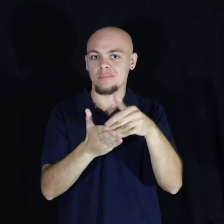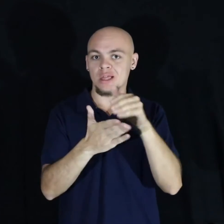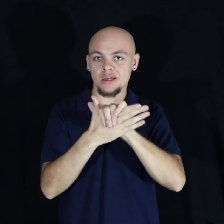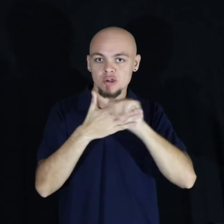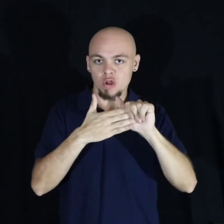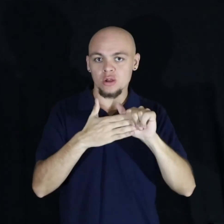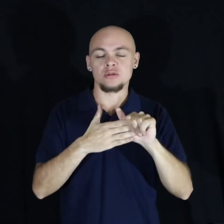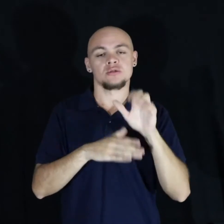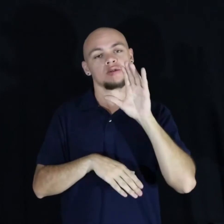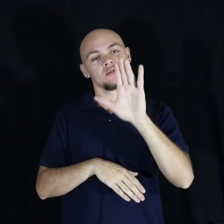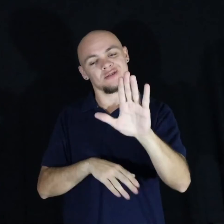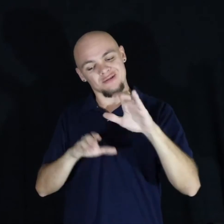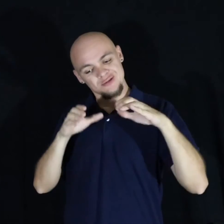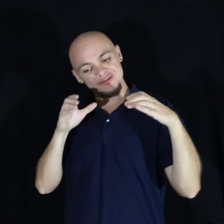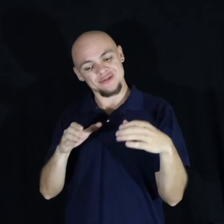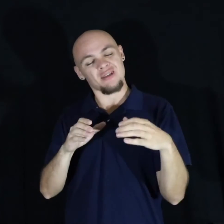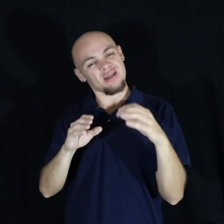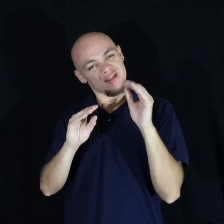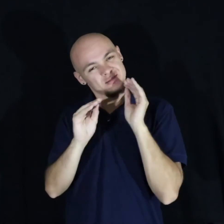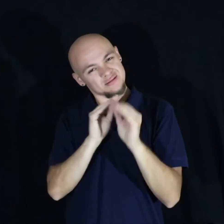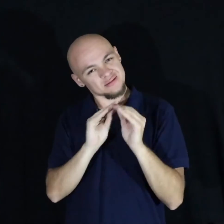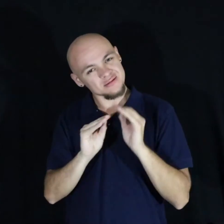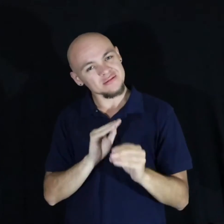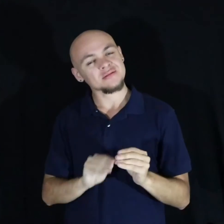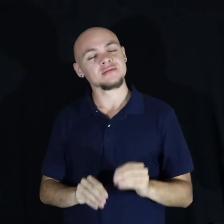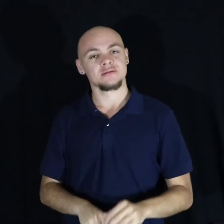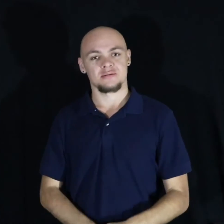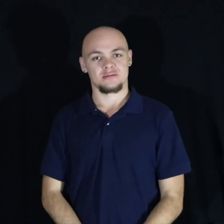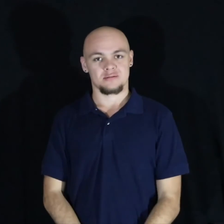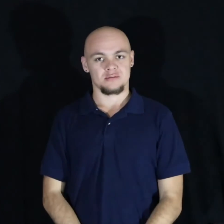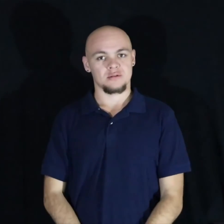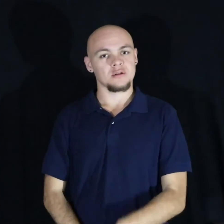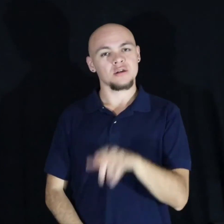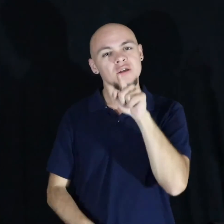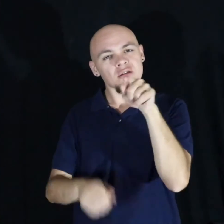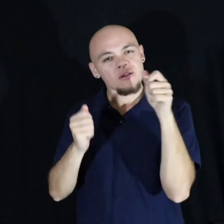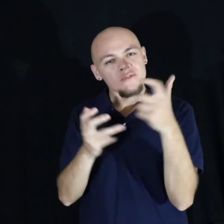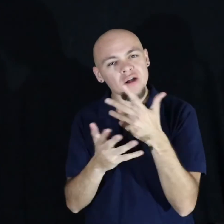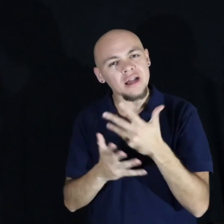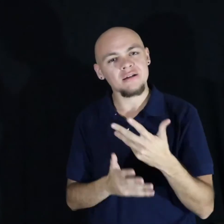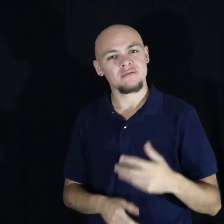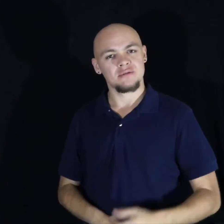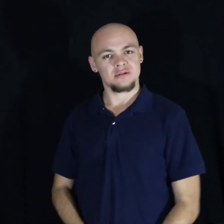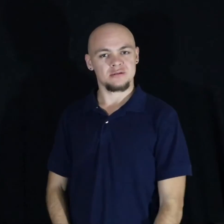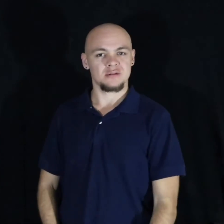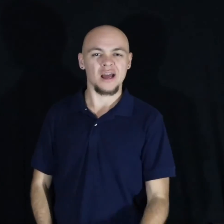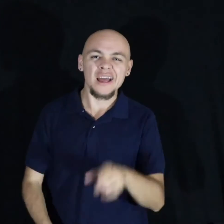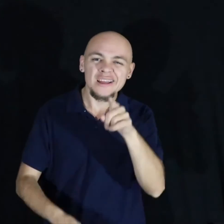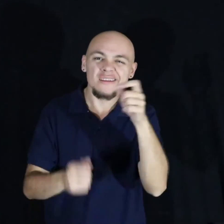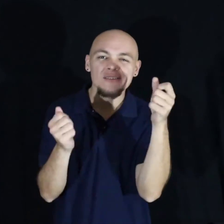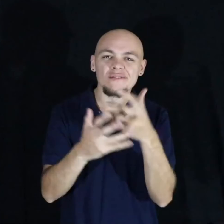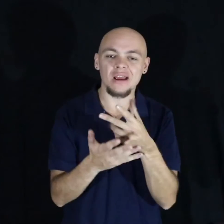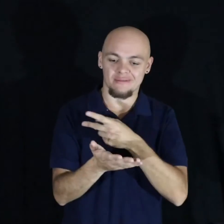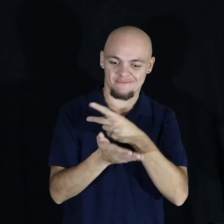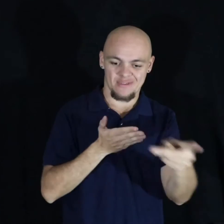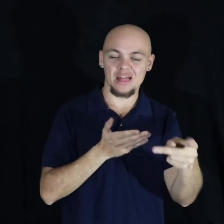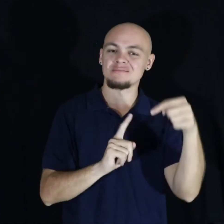Audit your circle. You know what you're afraid of? You're afraid of failing.